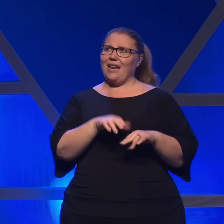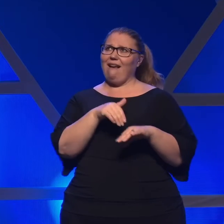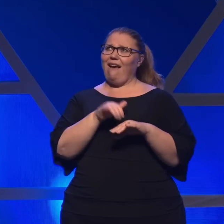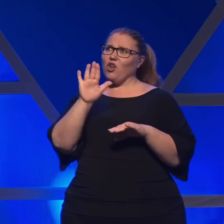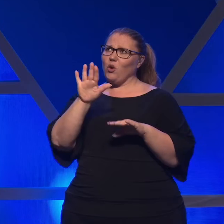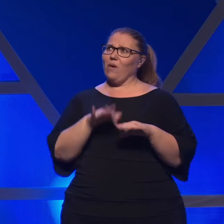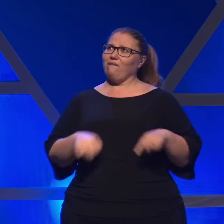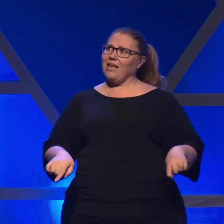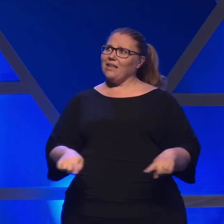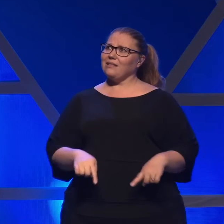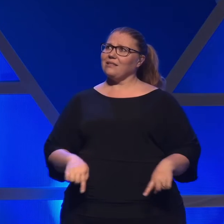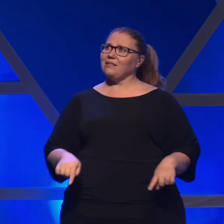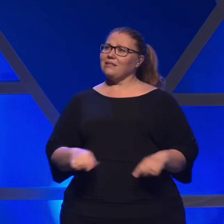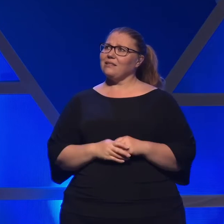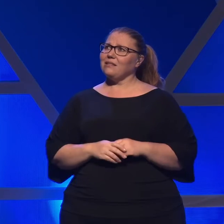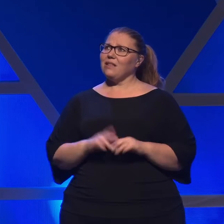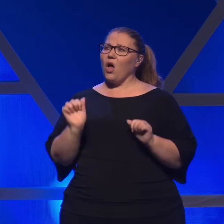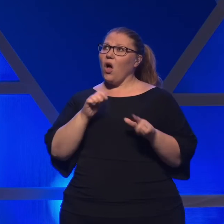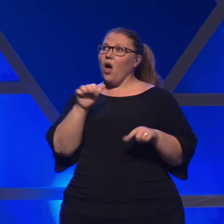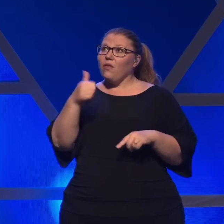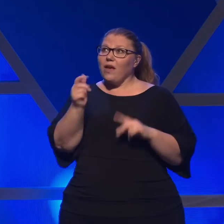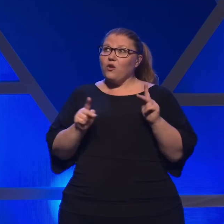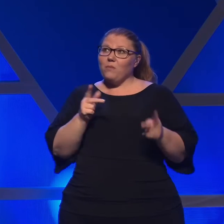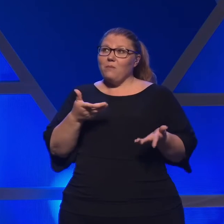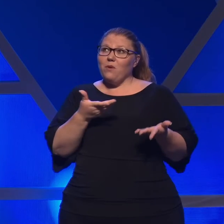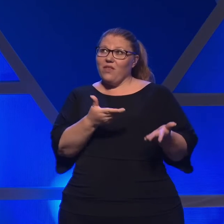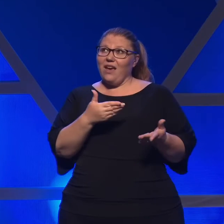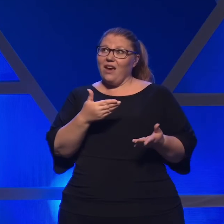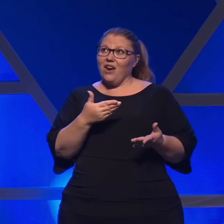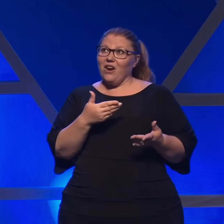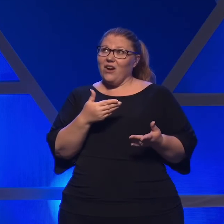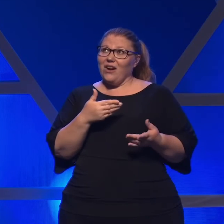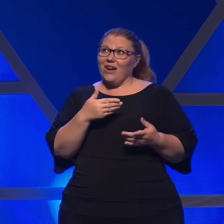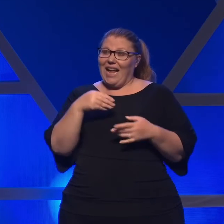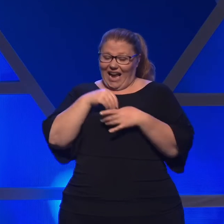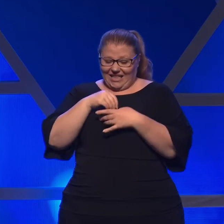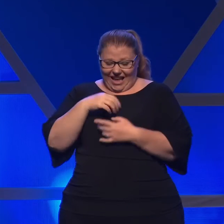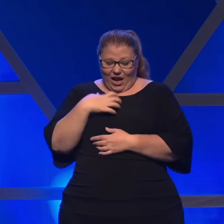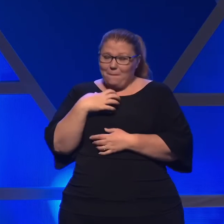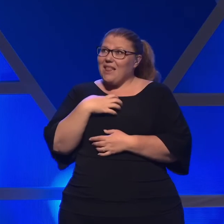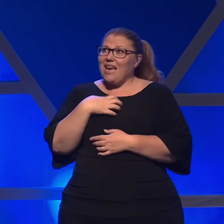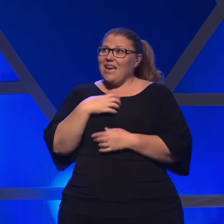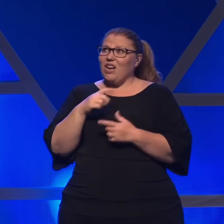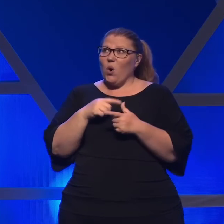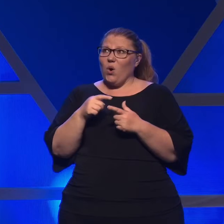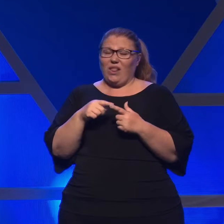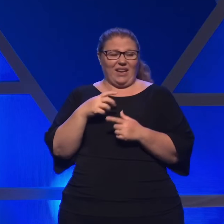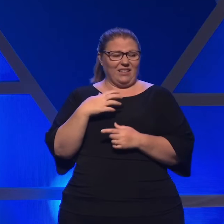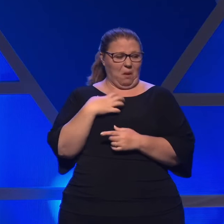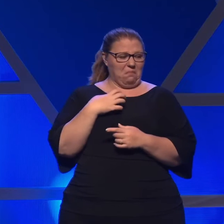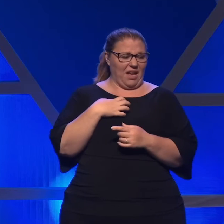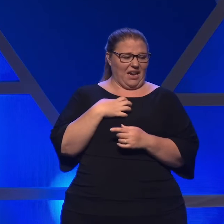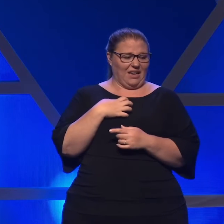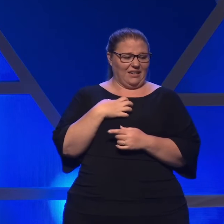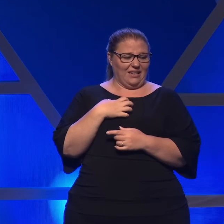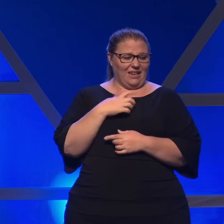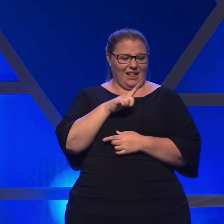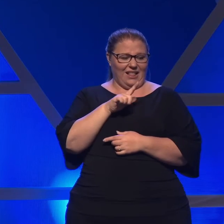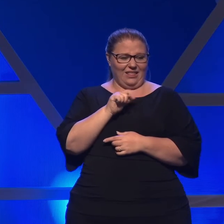at your feet? Would all the other people there have inwardly complained or even had a word with Lazarus about the standard of